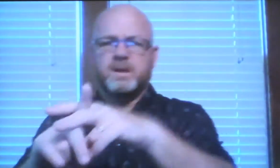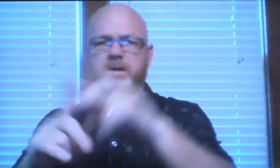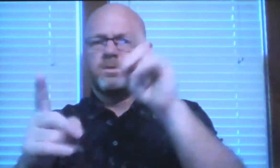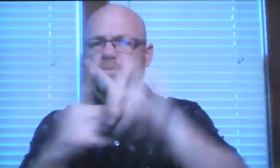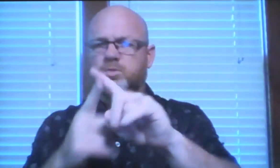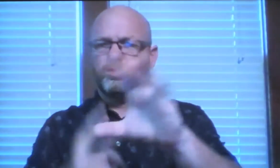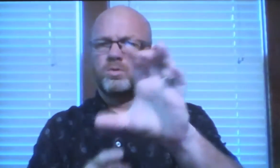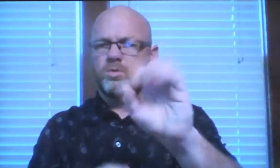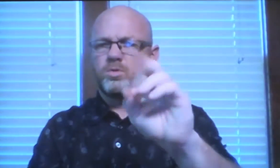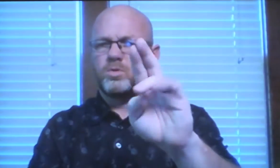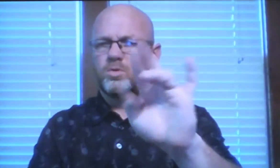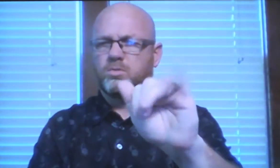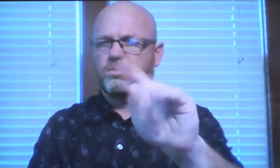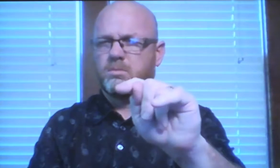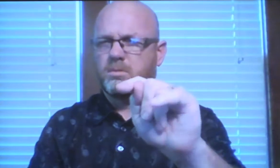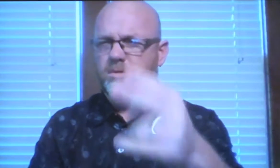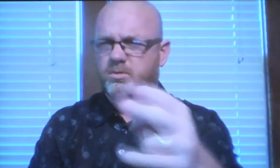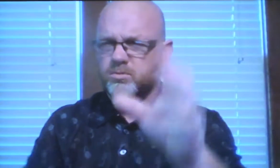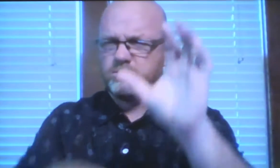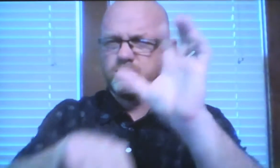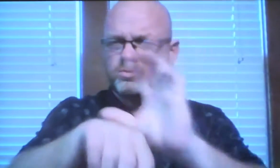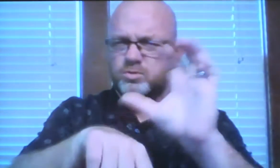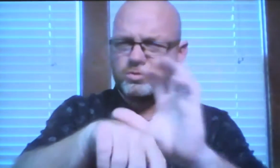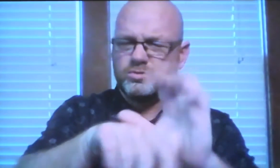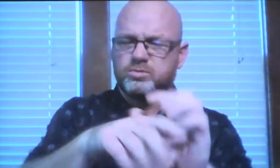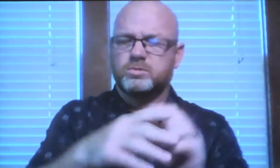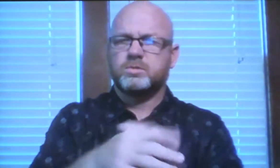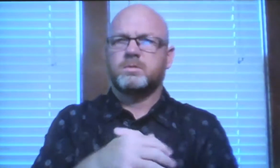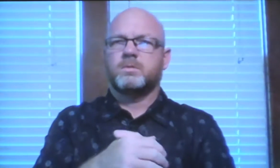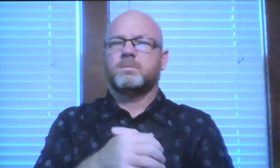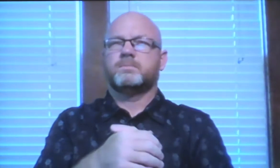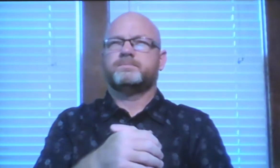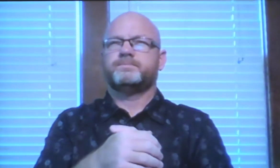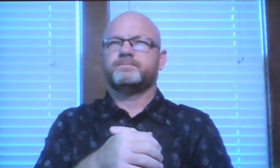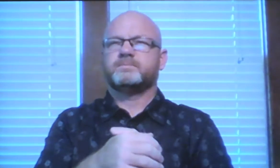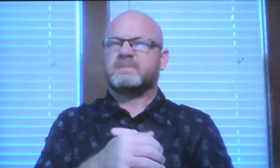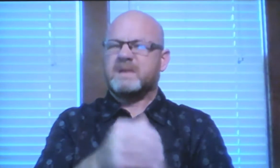And that applies to the church at Corinth that we talked about, too.